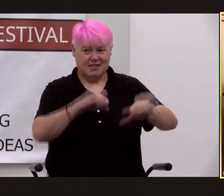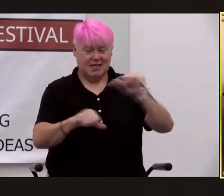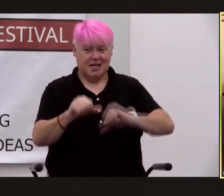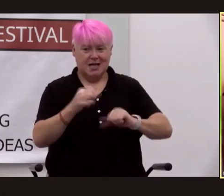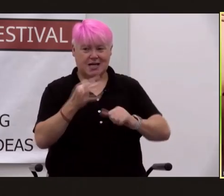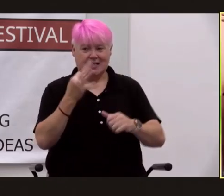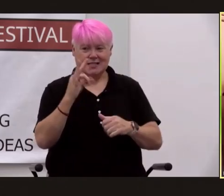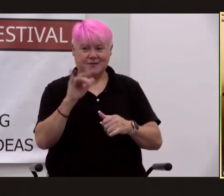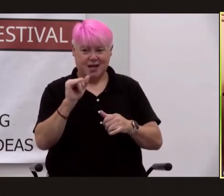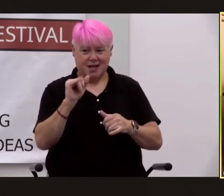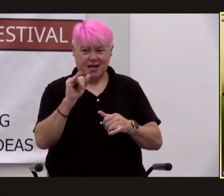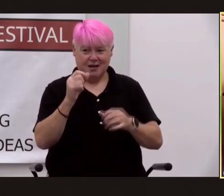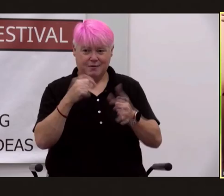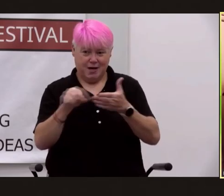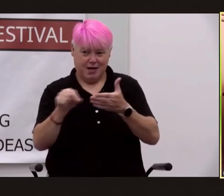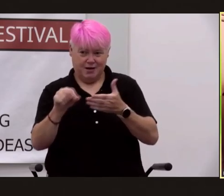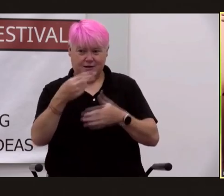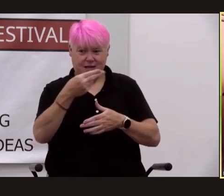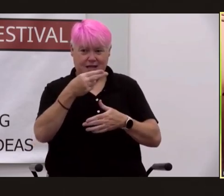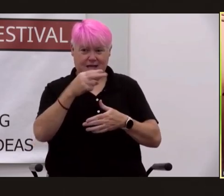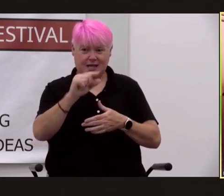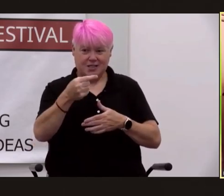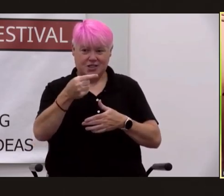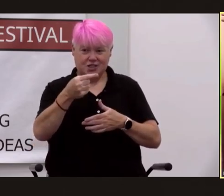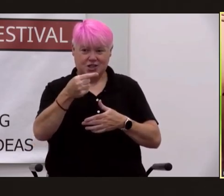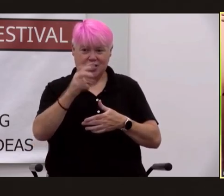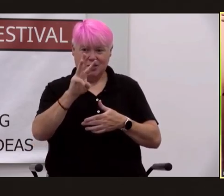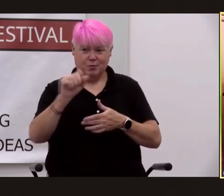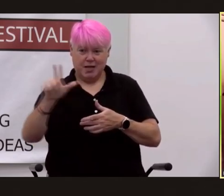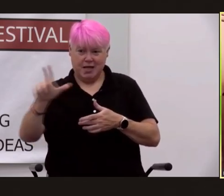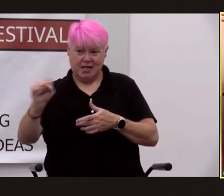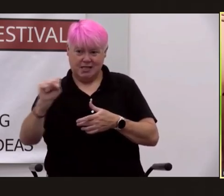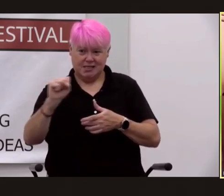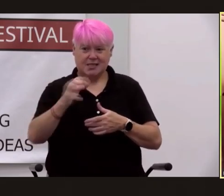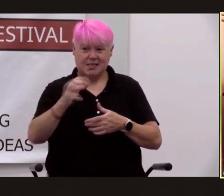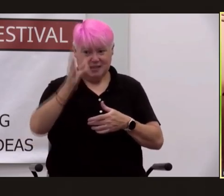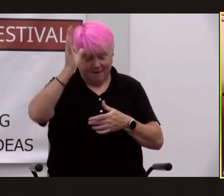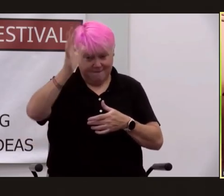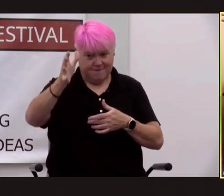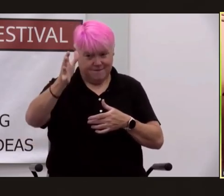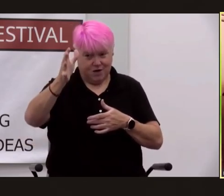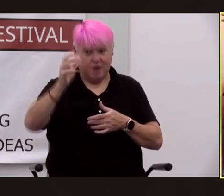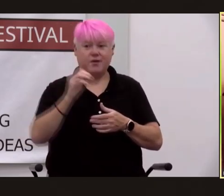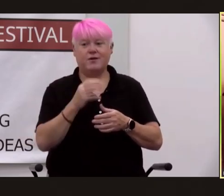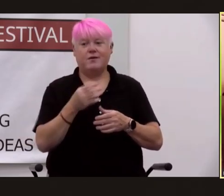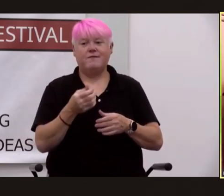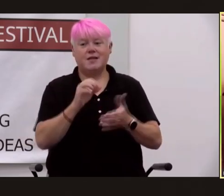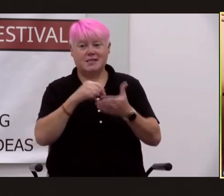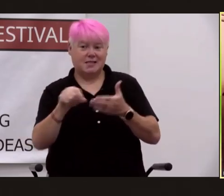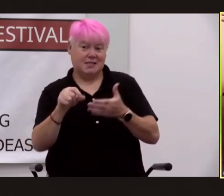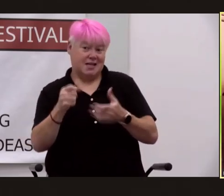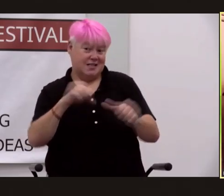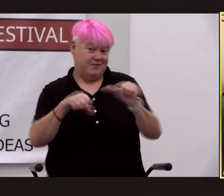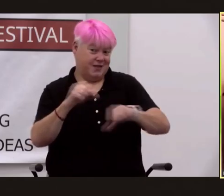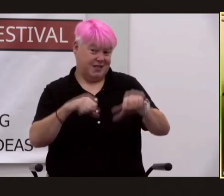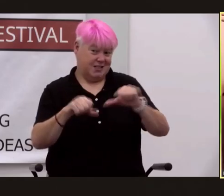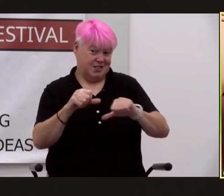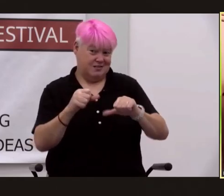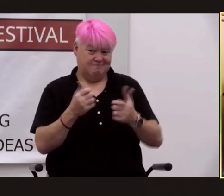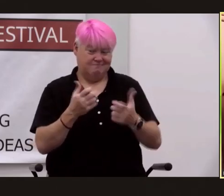is although not the father well he is the father i would say of of the kind of science fiction i write he's not the